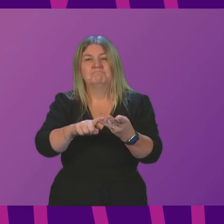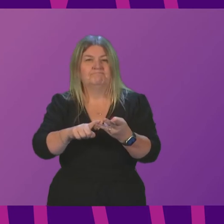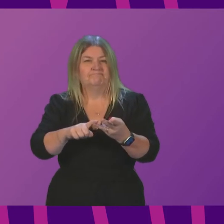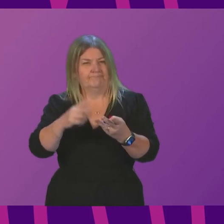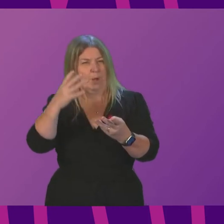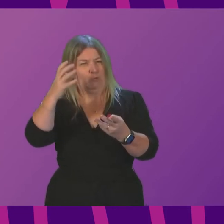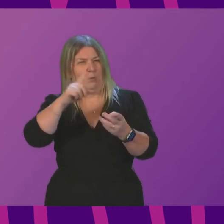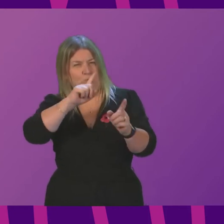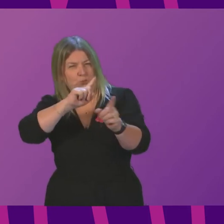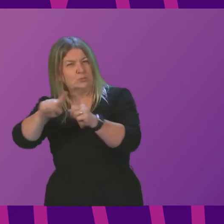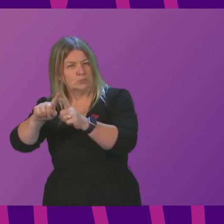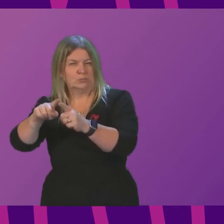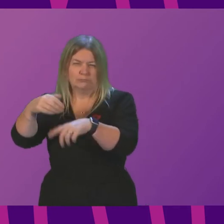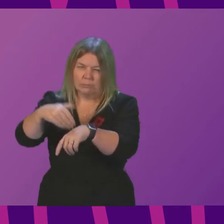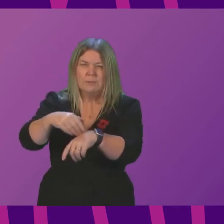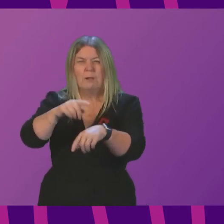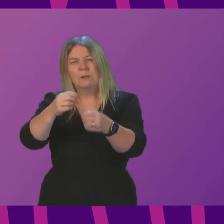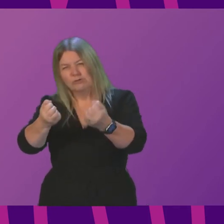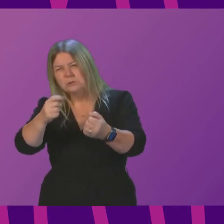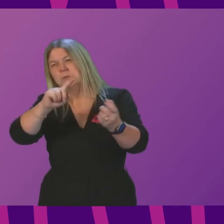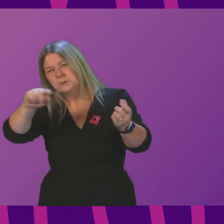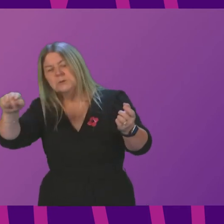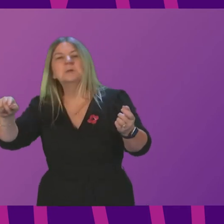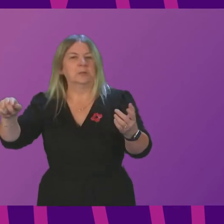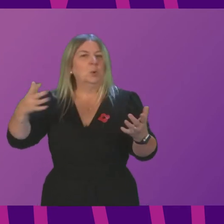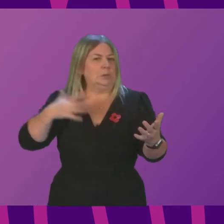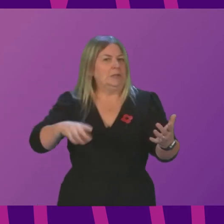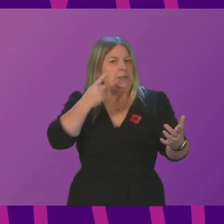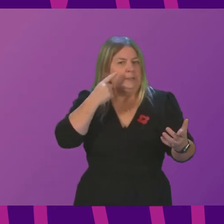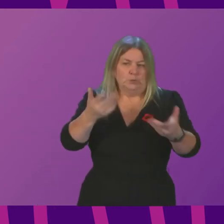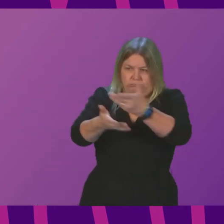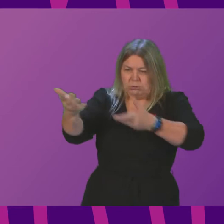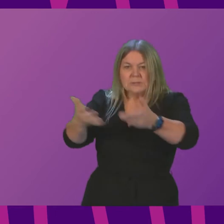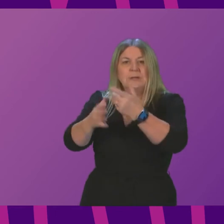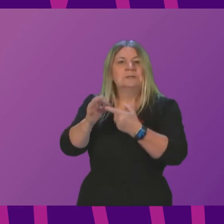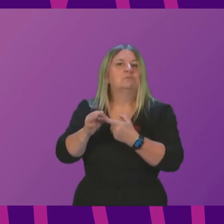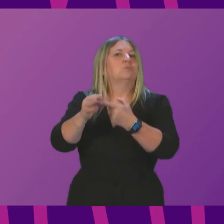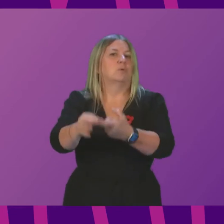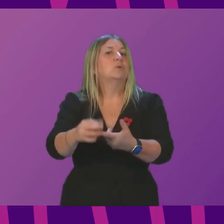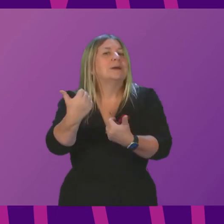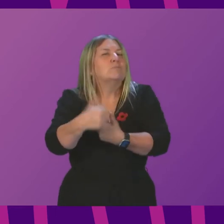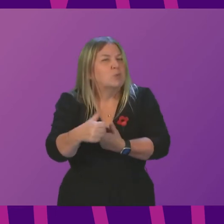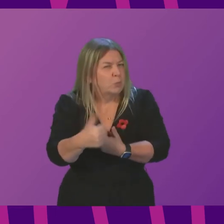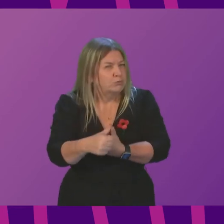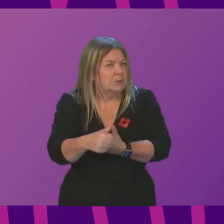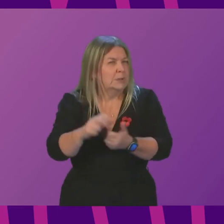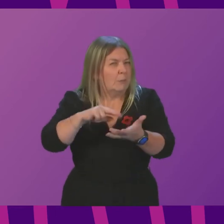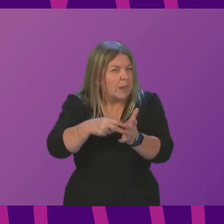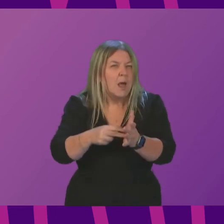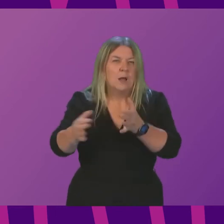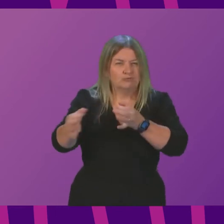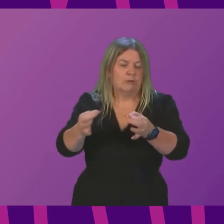various other organisations to ensure that we can establish and propose an appropriate and a sustainable route.